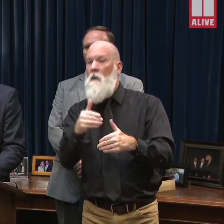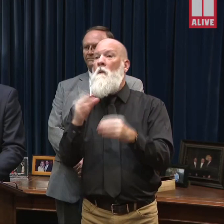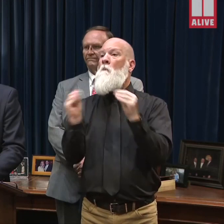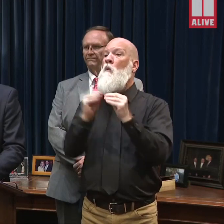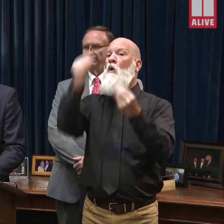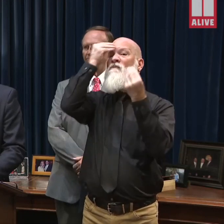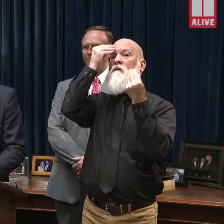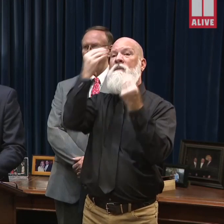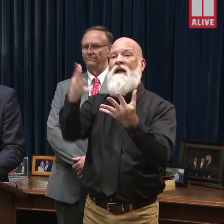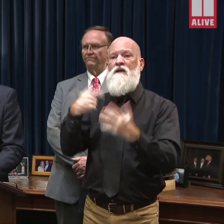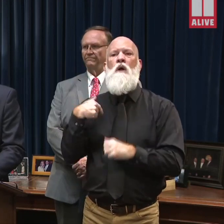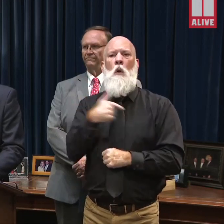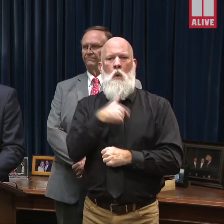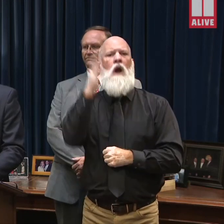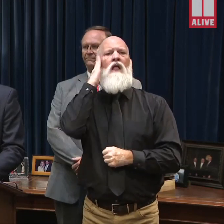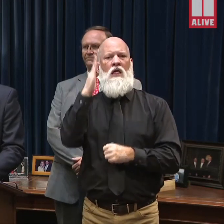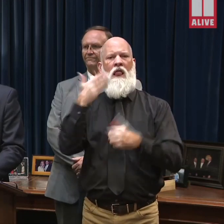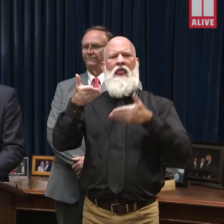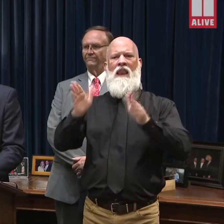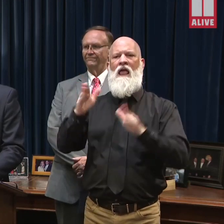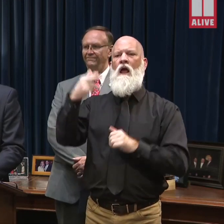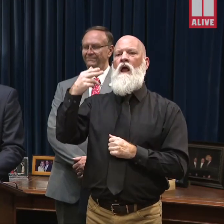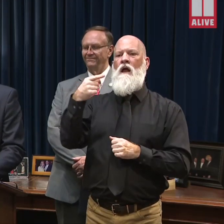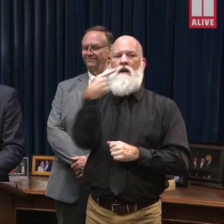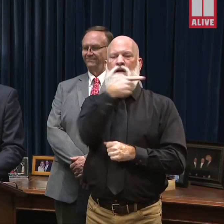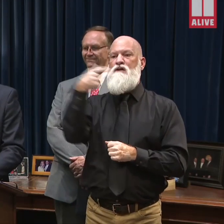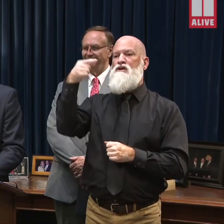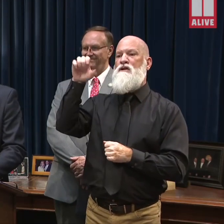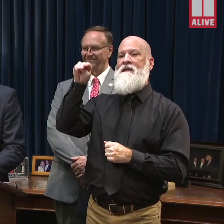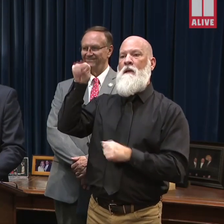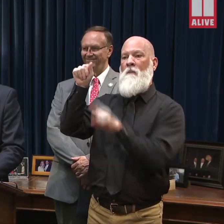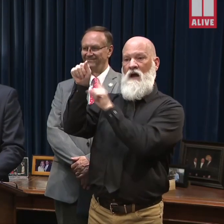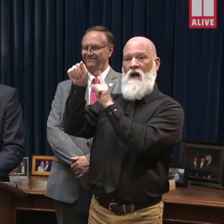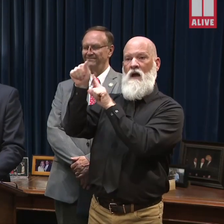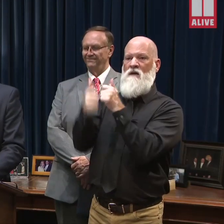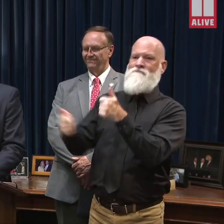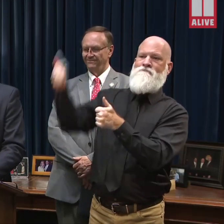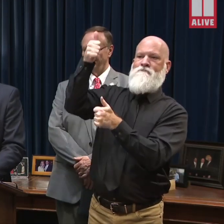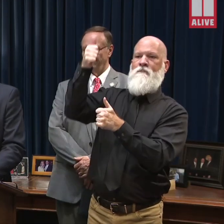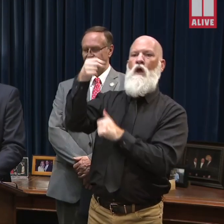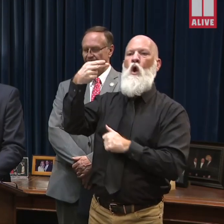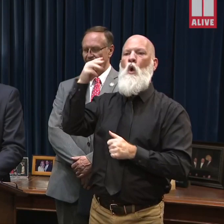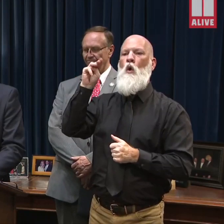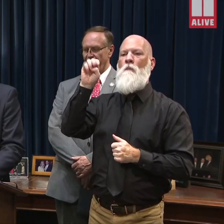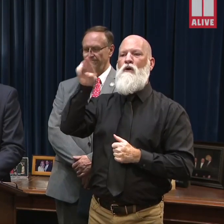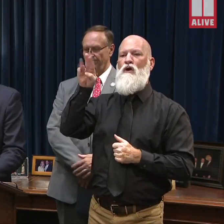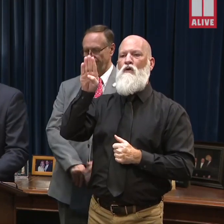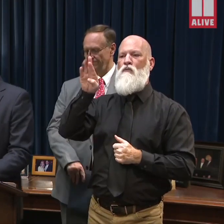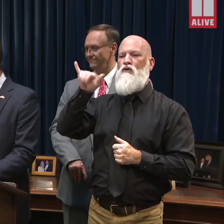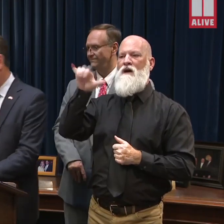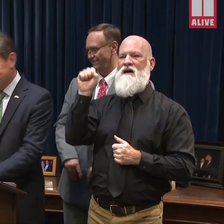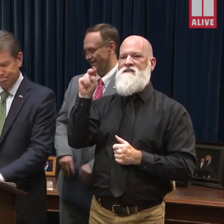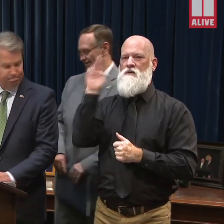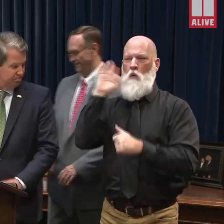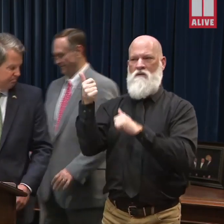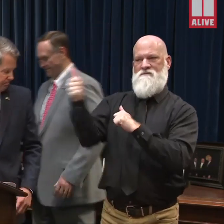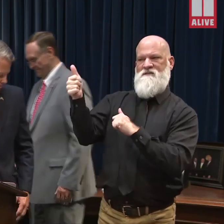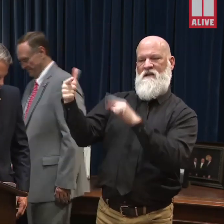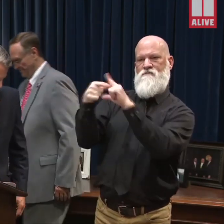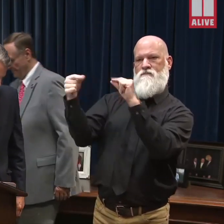director homeland, excuse me, GEMA director Homer Bryson. Homer.